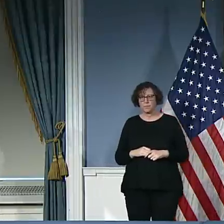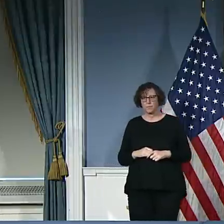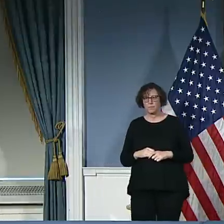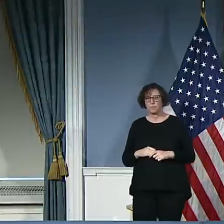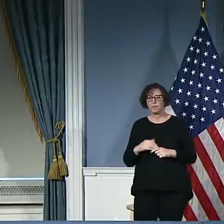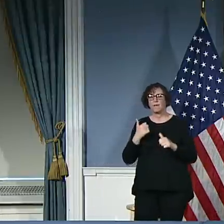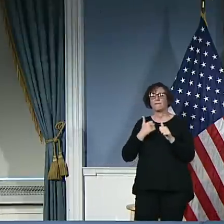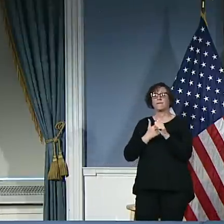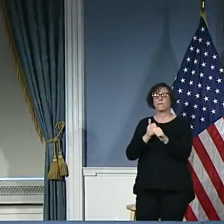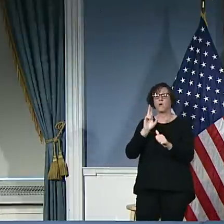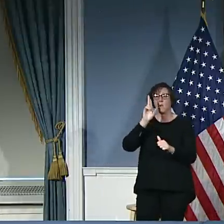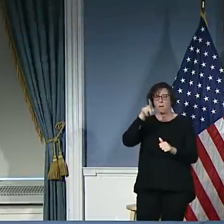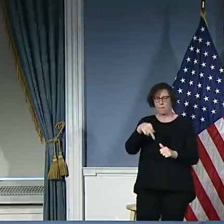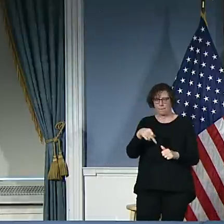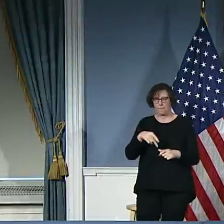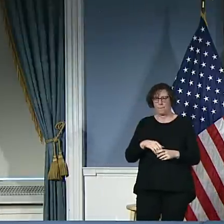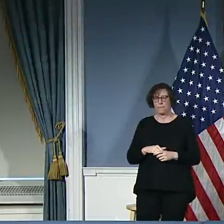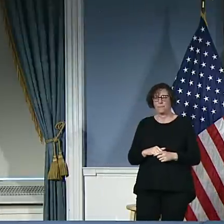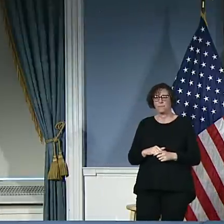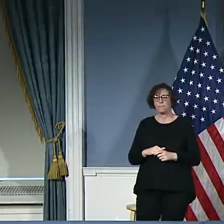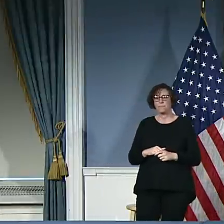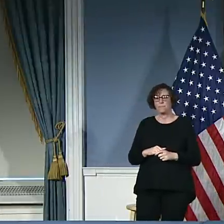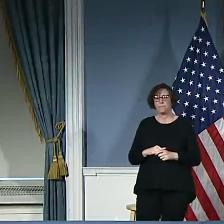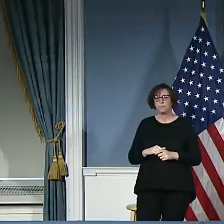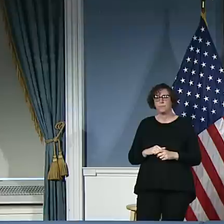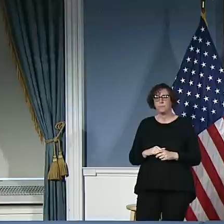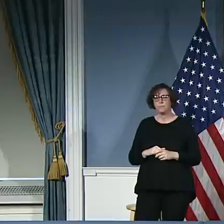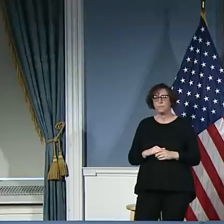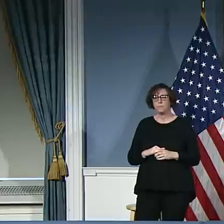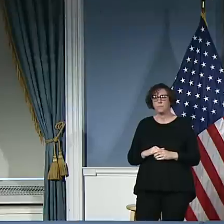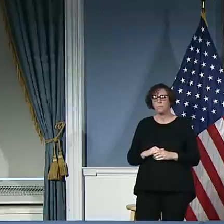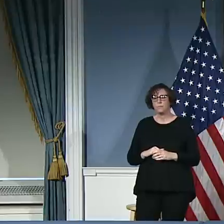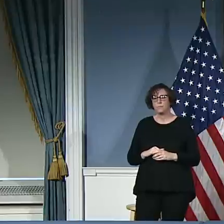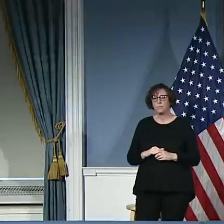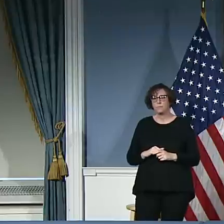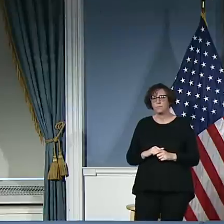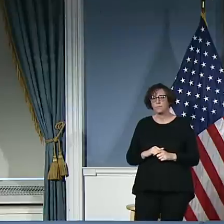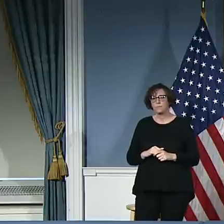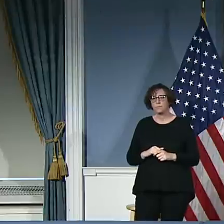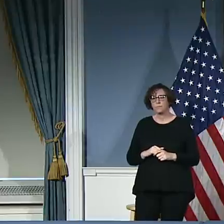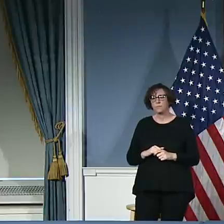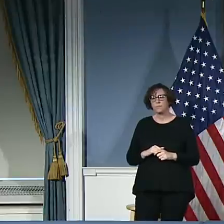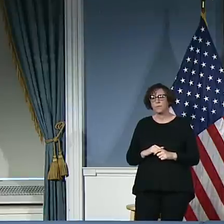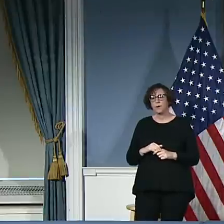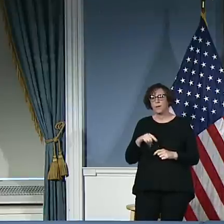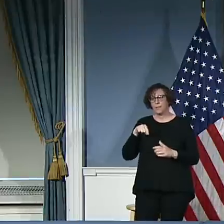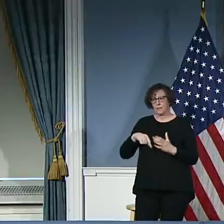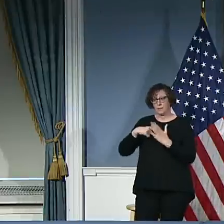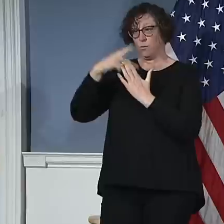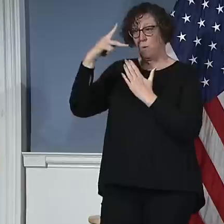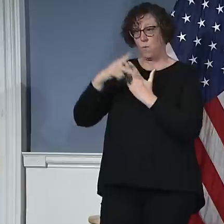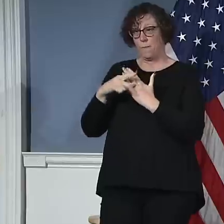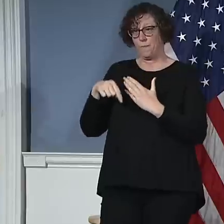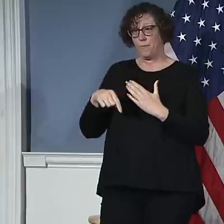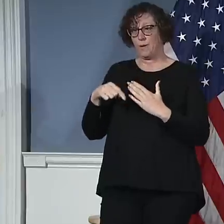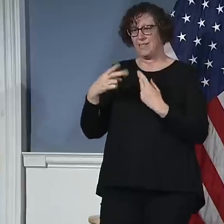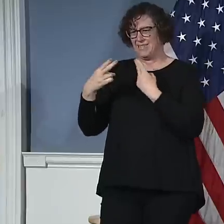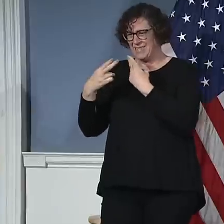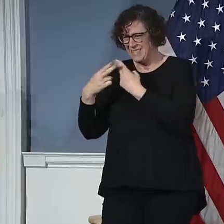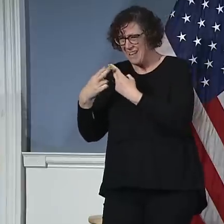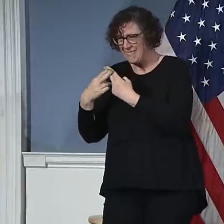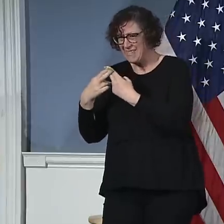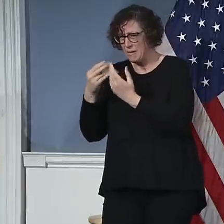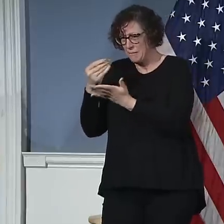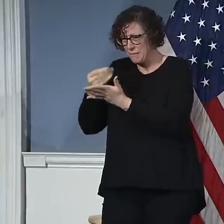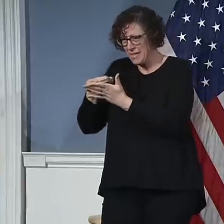from OMB trying to keep layoffs off the table? We've had, in the midst of all